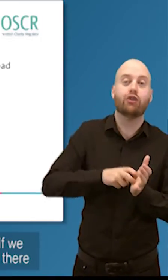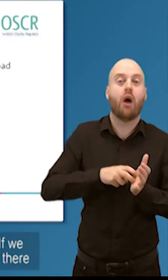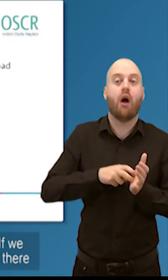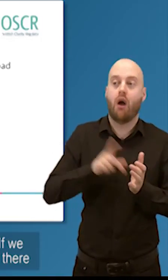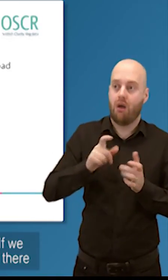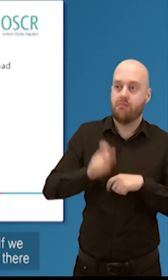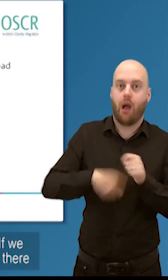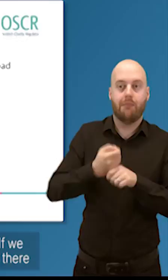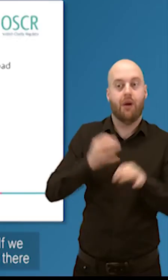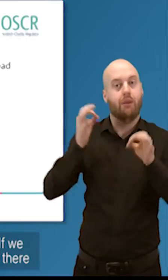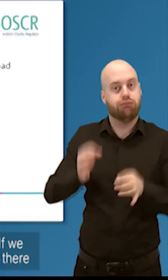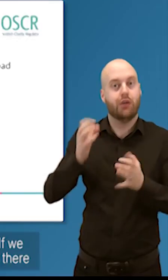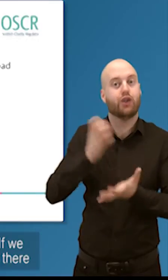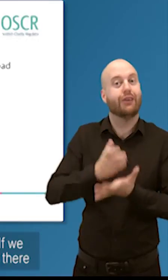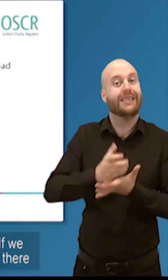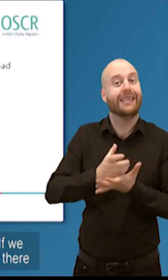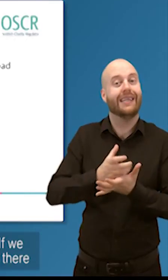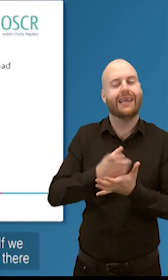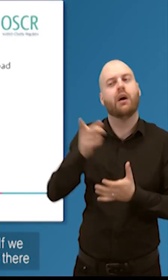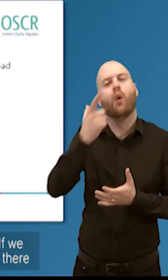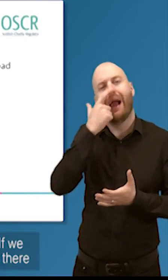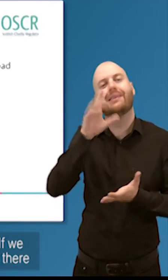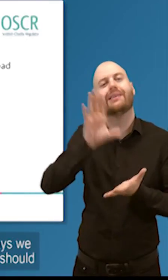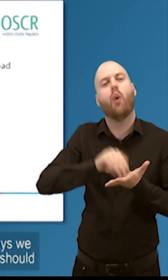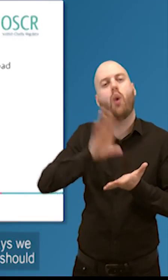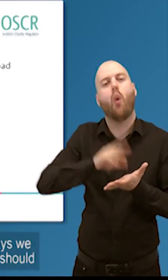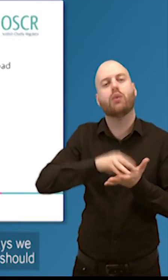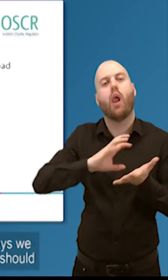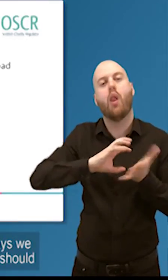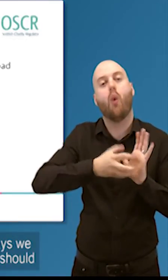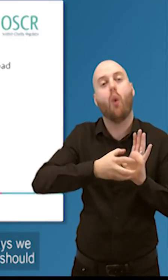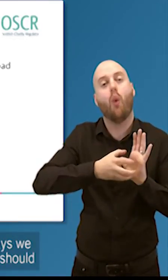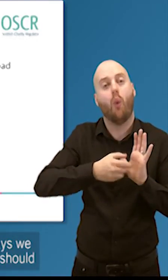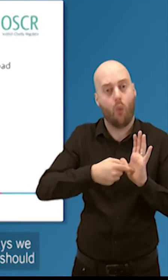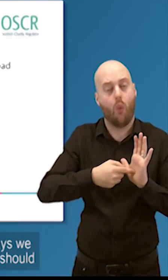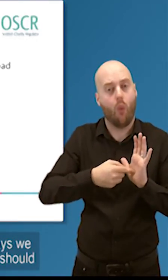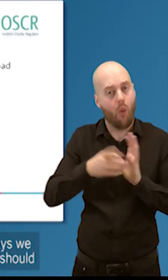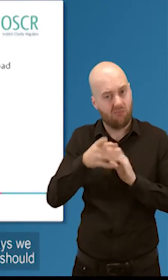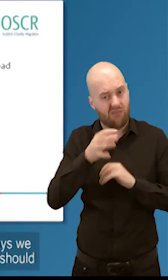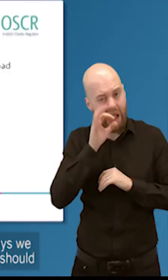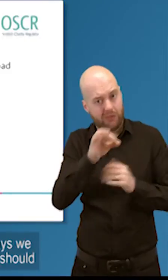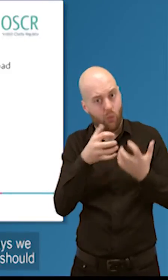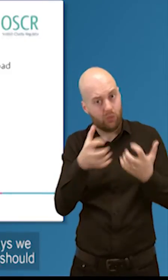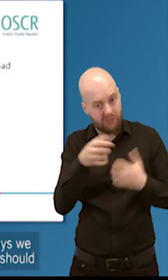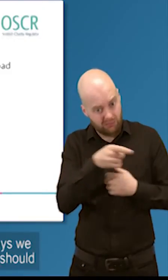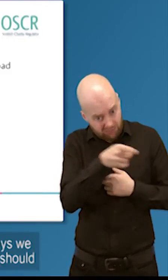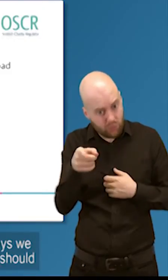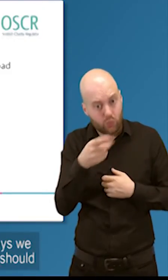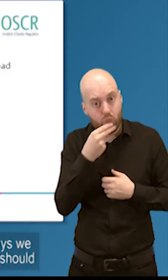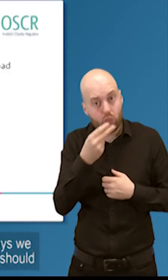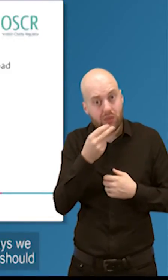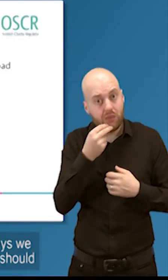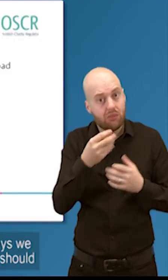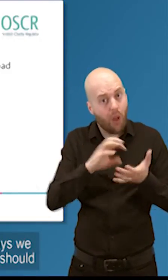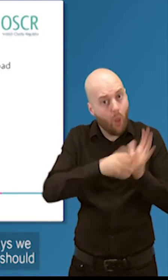no so if we look at what the benefits are so having a having